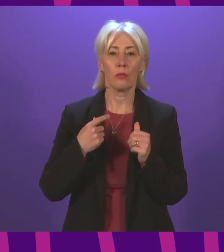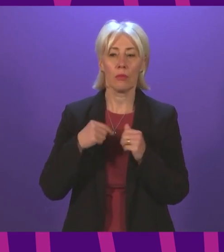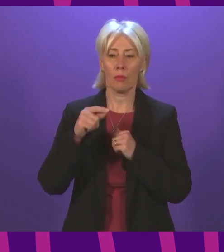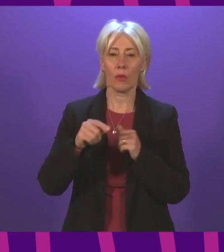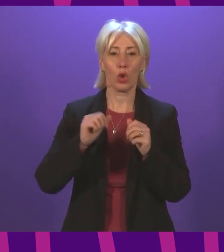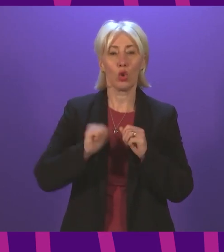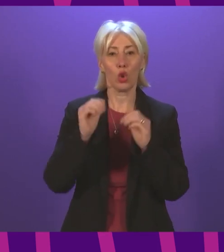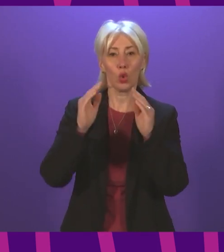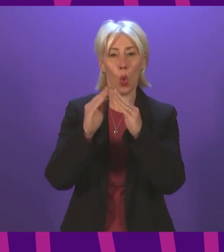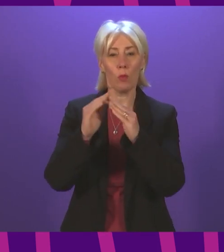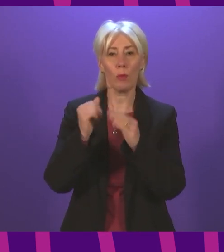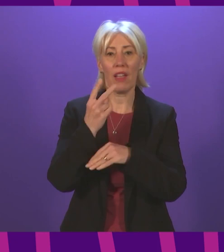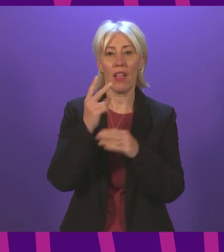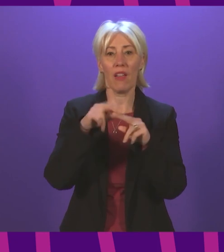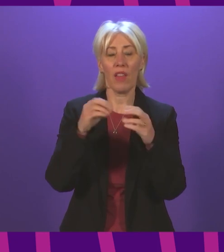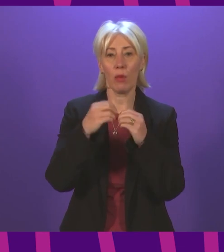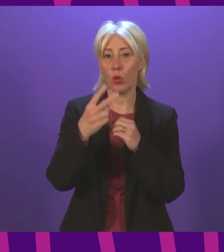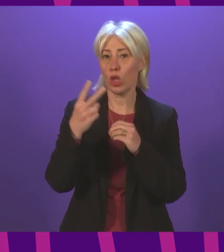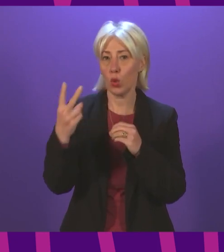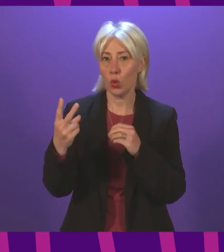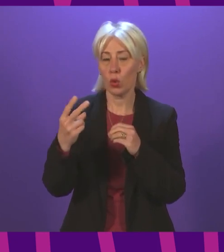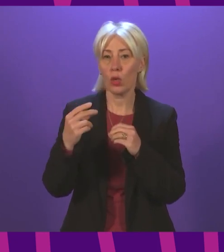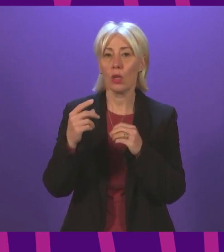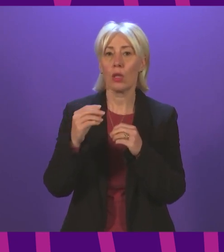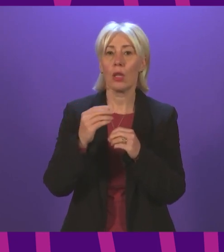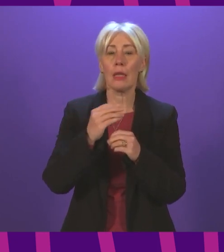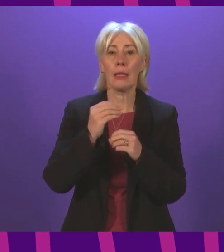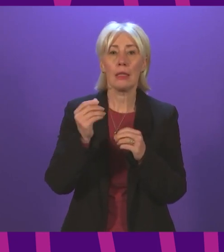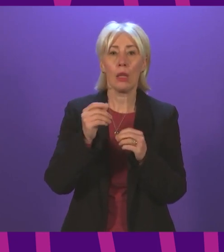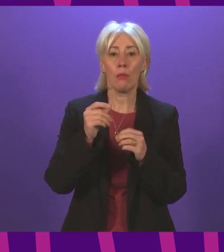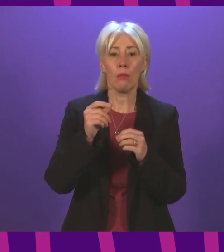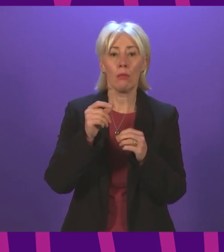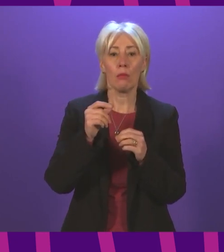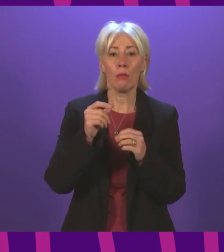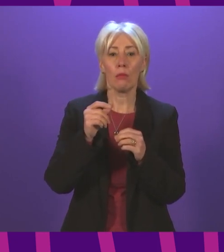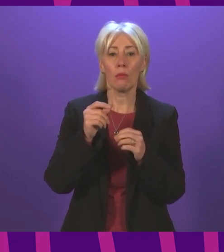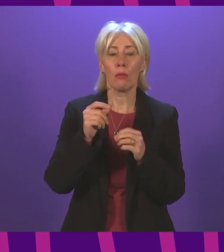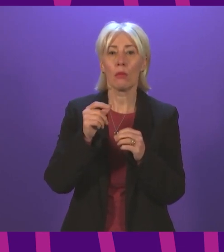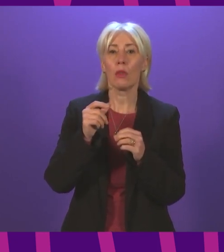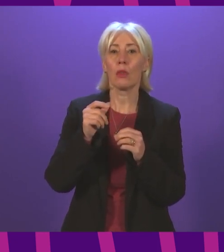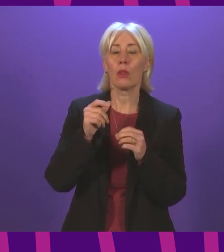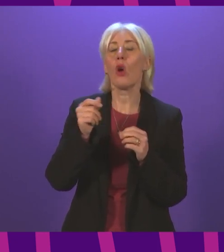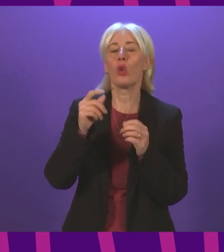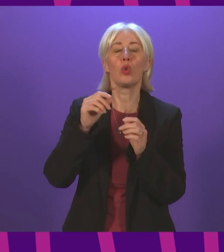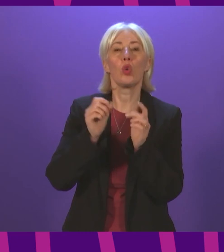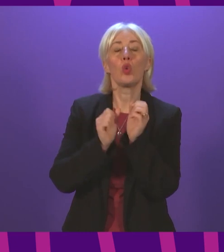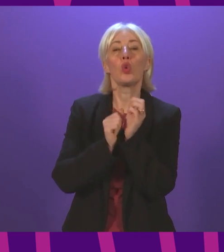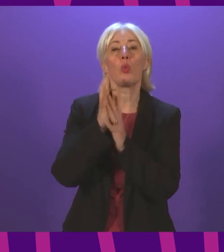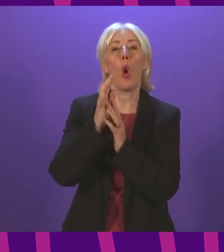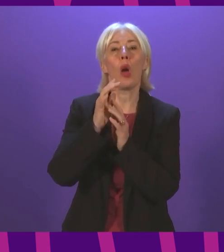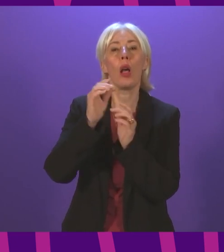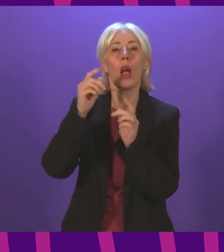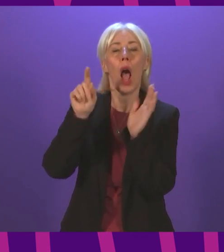2022. Is the First Minister aware that several retailers are still serving the previous generation of smoke and heat alarms which cannot be